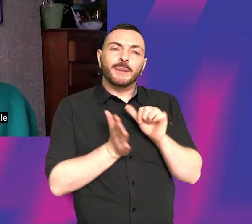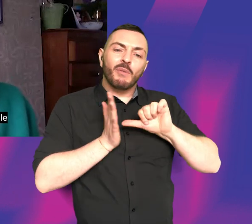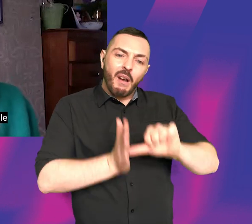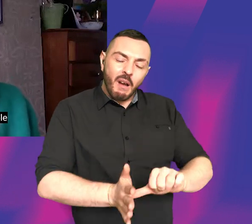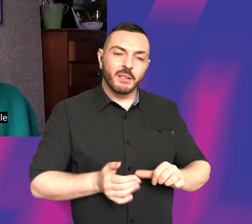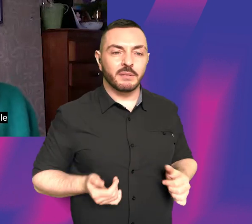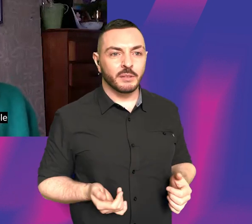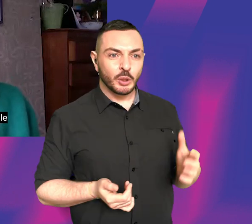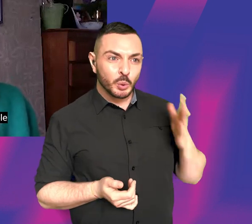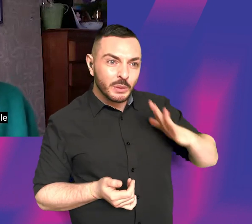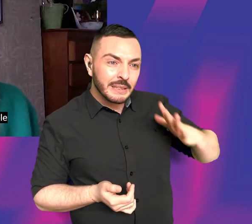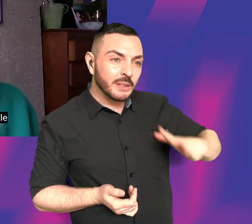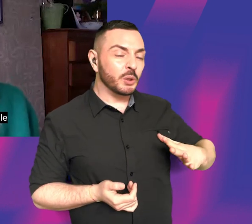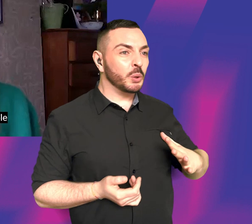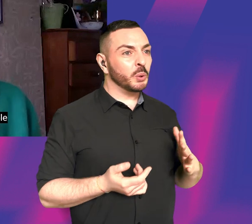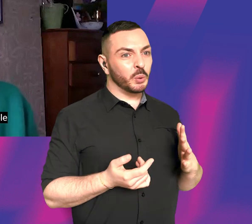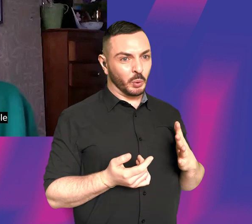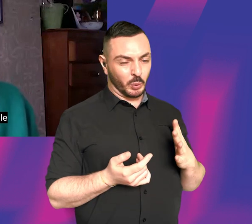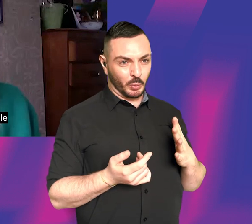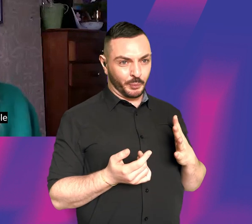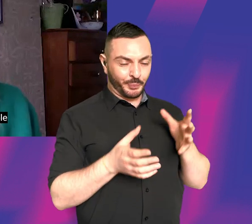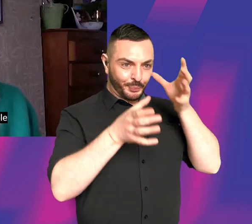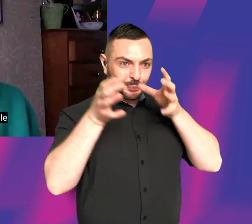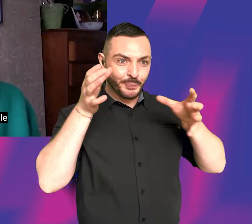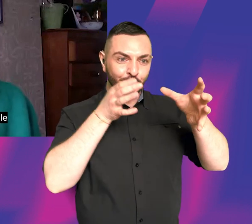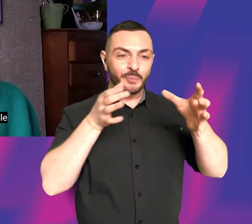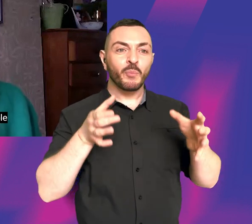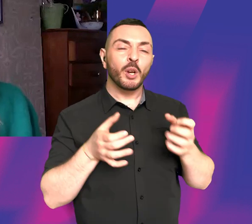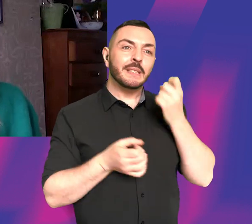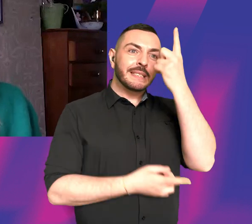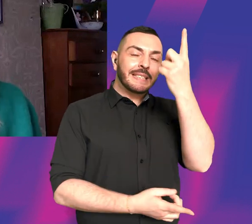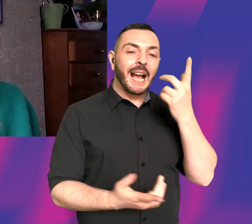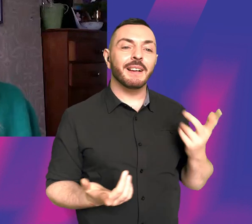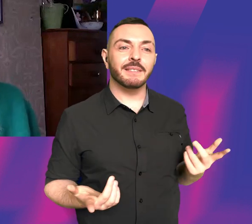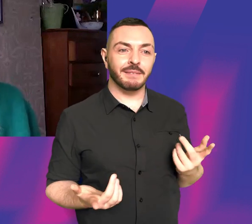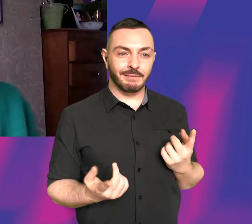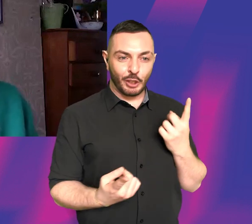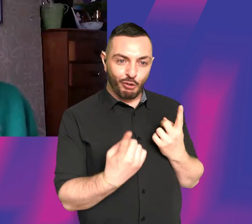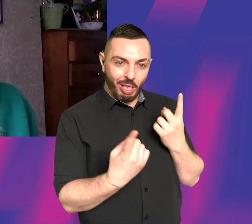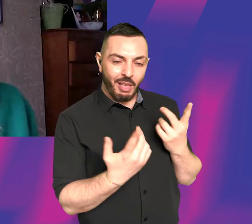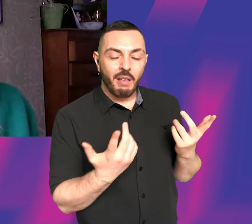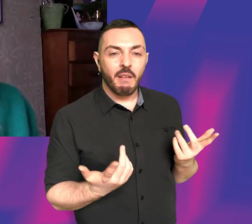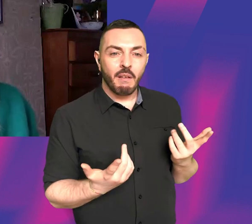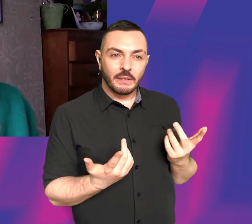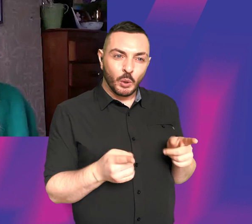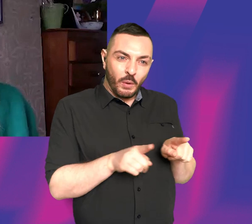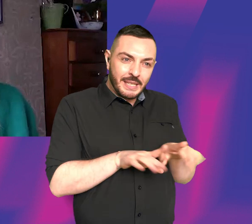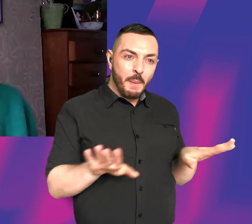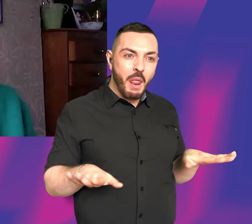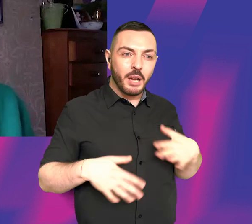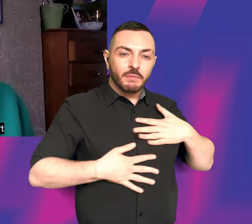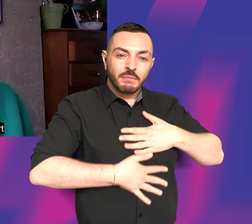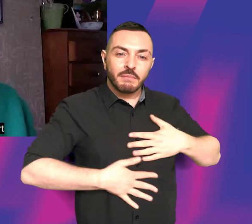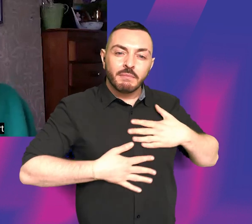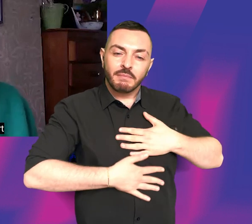you need to find the other people who get you who get your taste to, you know, who want to make work who have a similar passion for it.